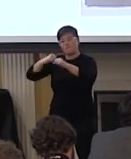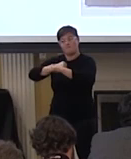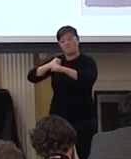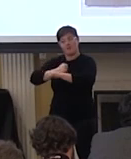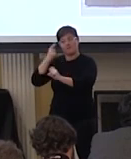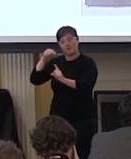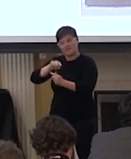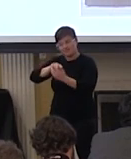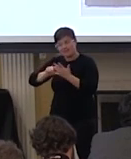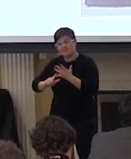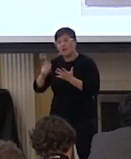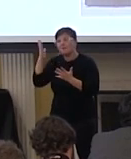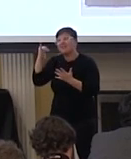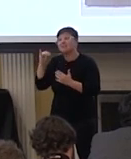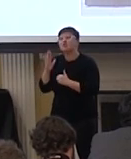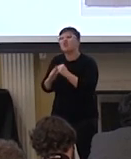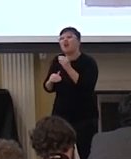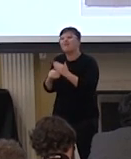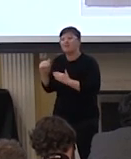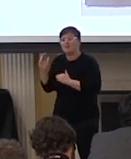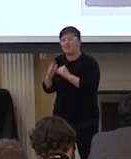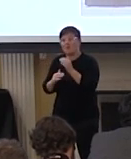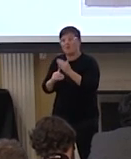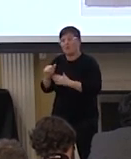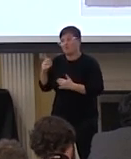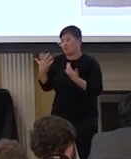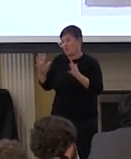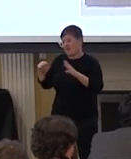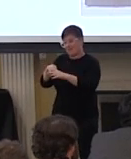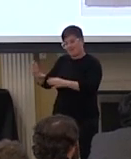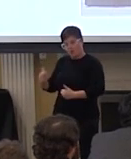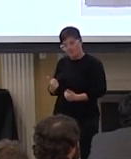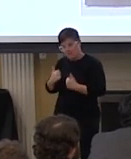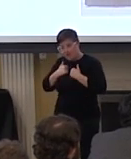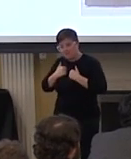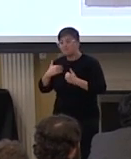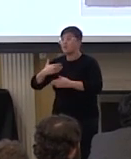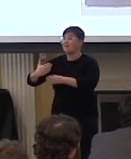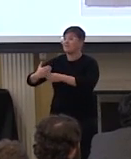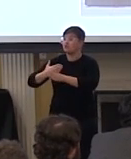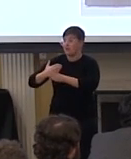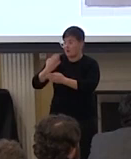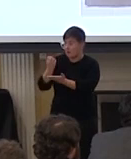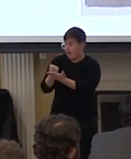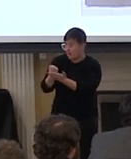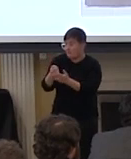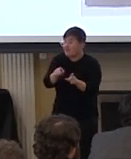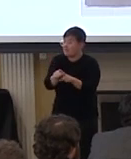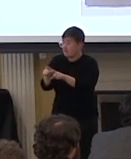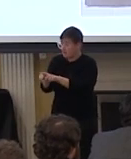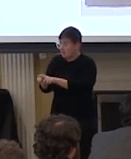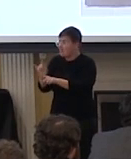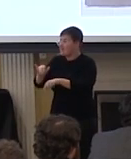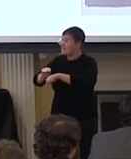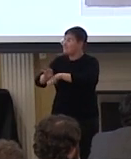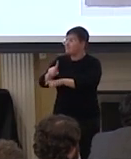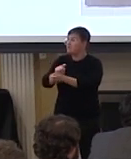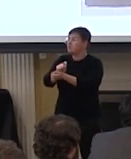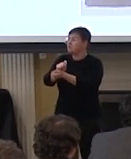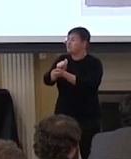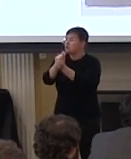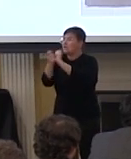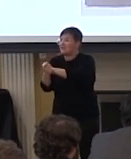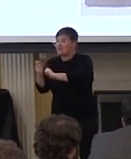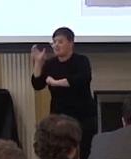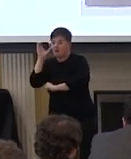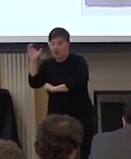for these things because they're comfortable in in their lives we have the shared economy as well that is changing the